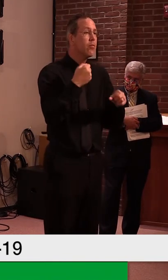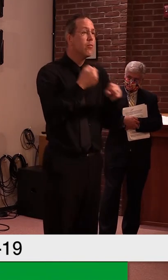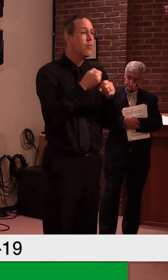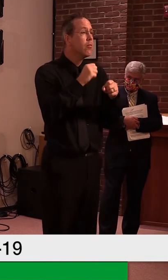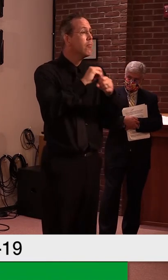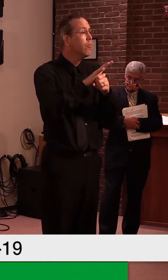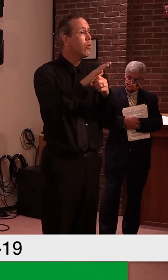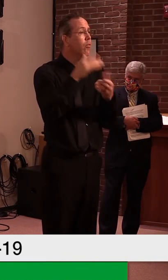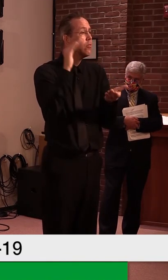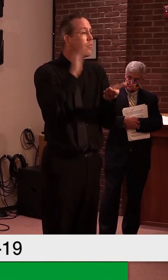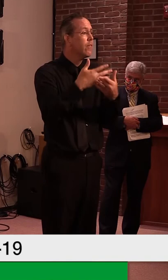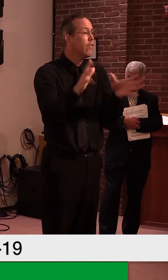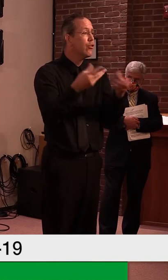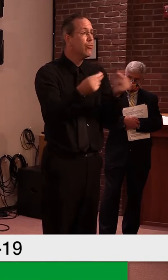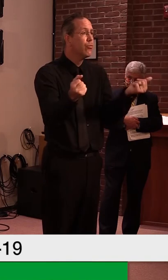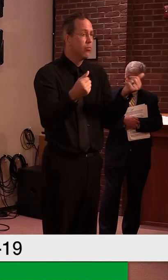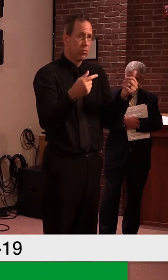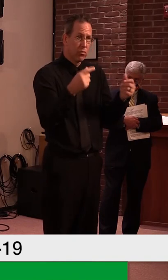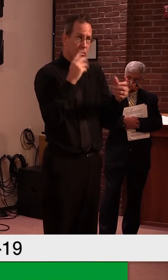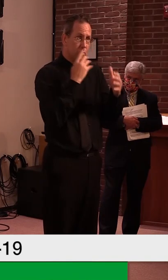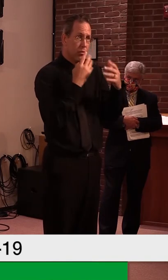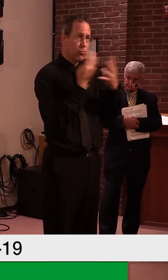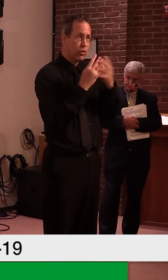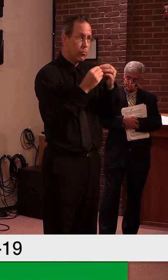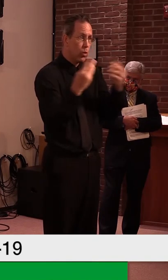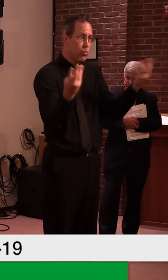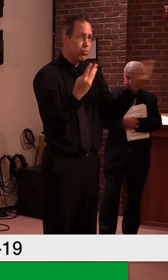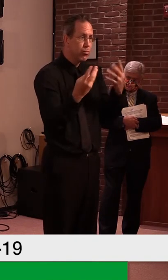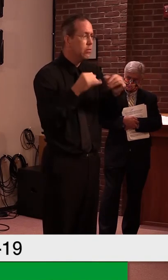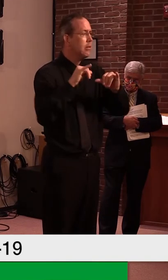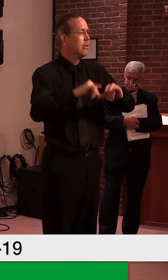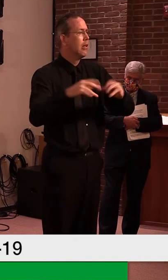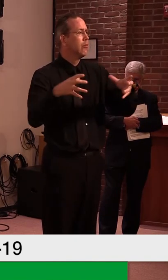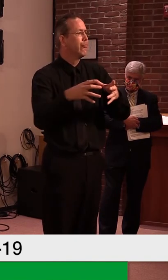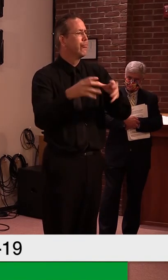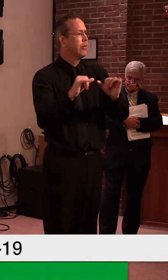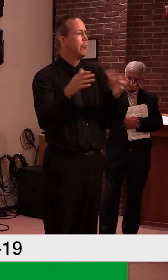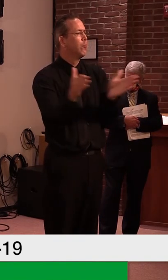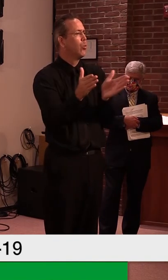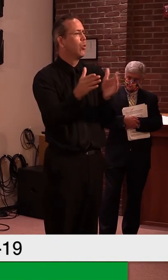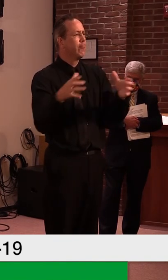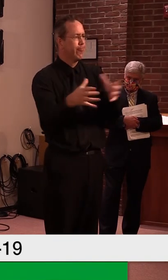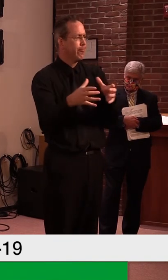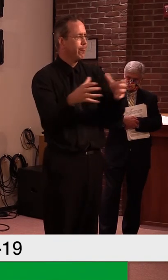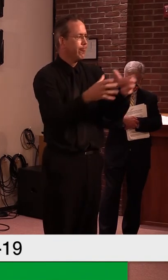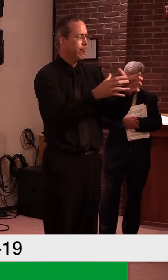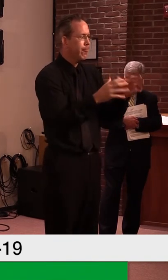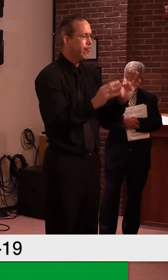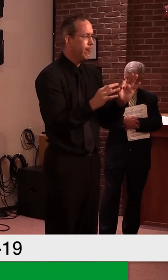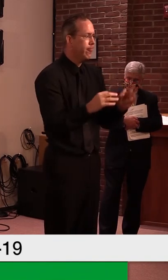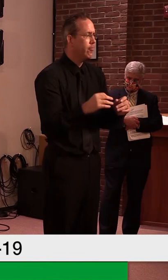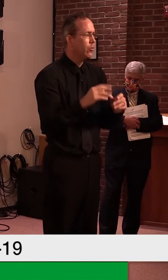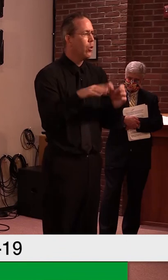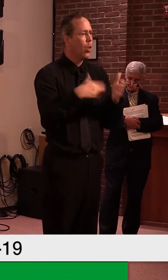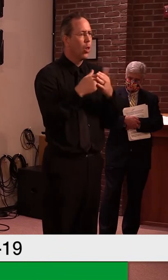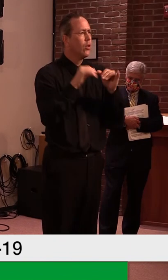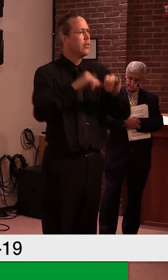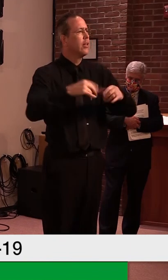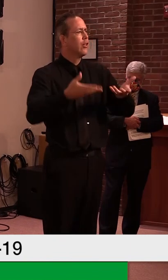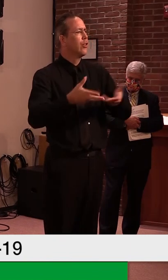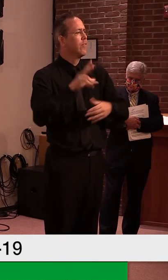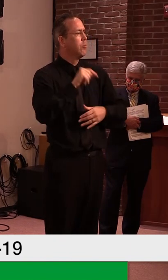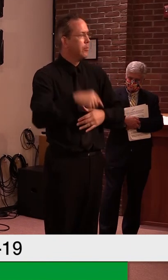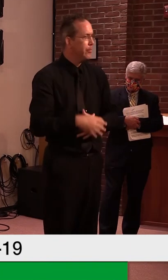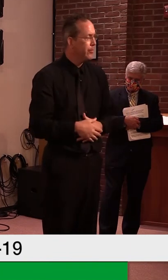need to, uh, to increase that in some, some respect. That's what I'm trying to get at. was a little surprised to hear that